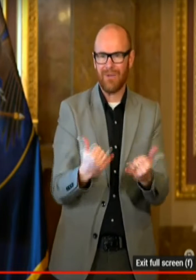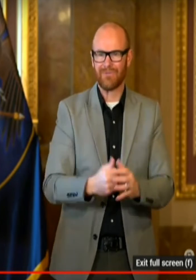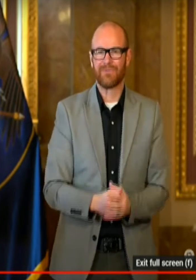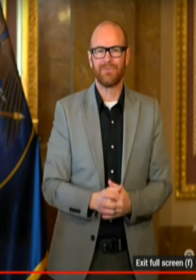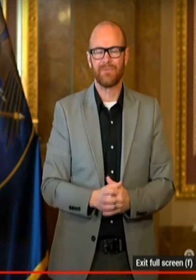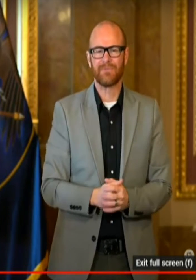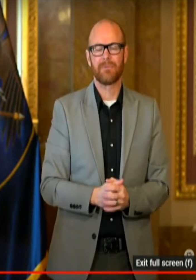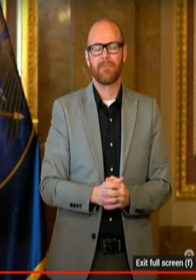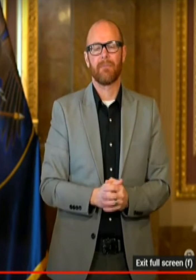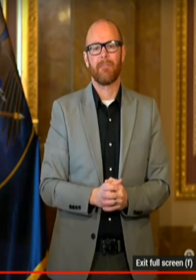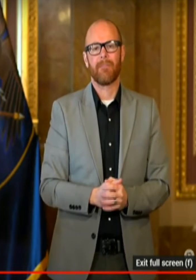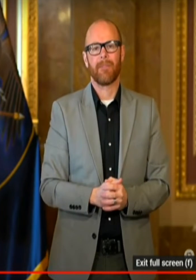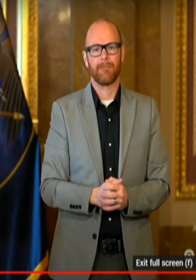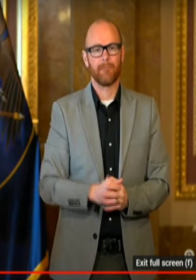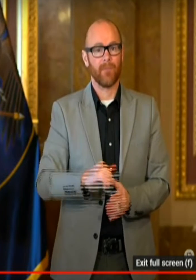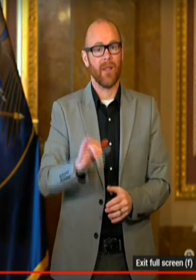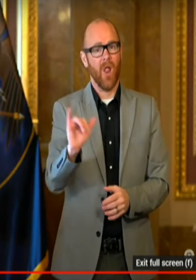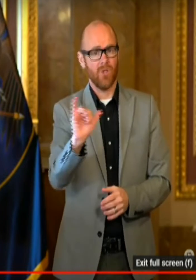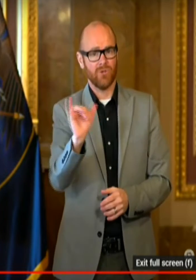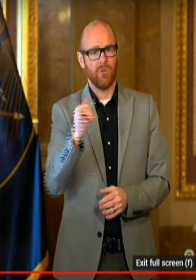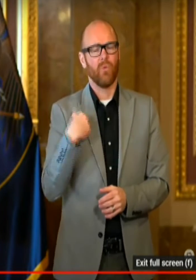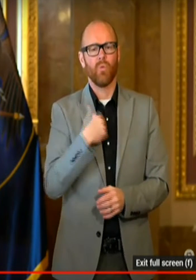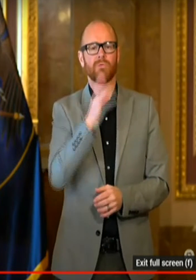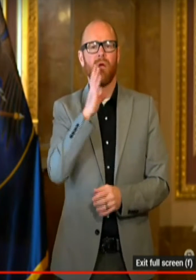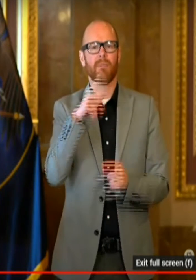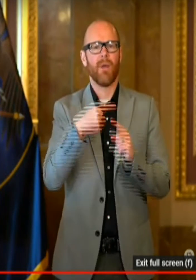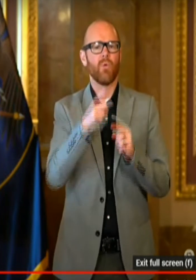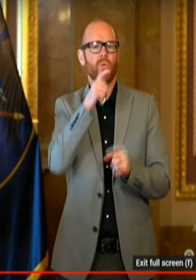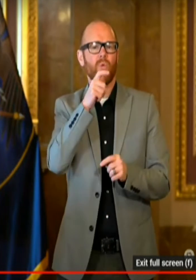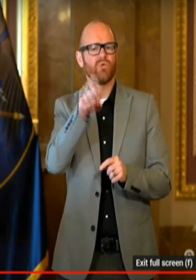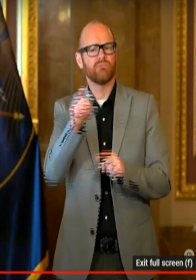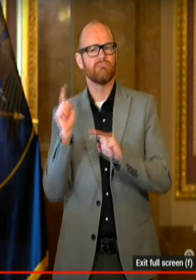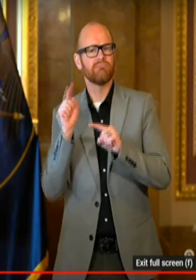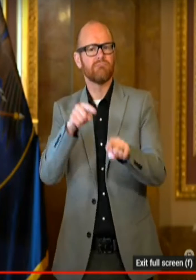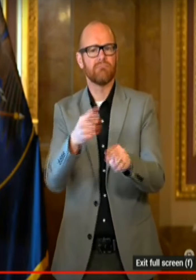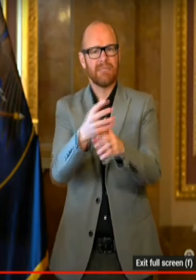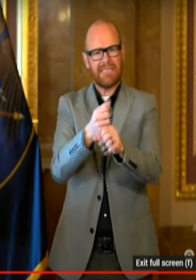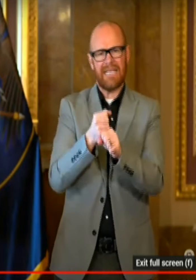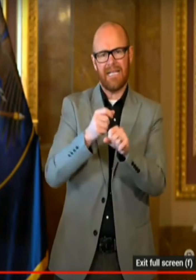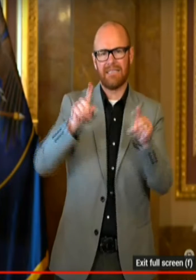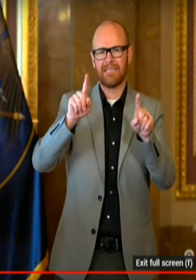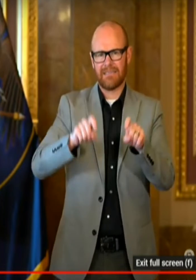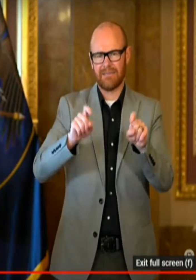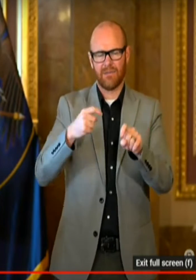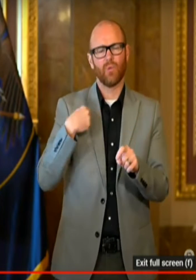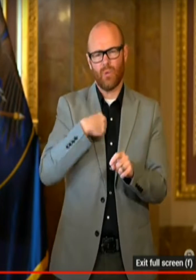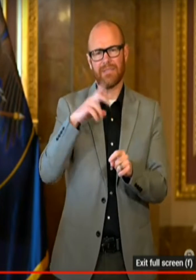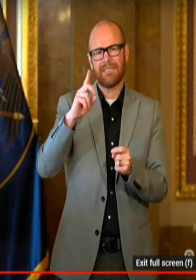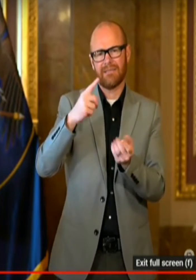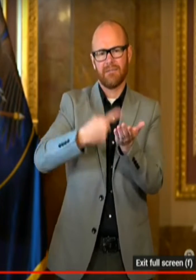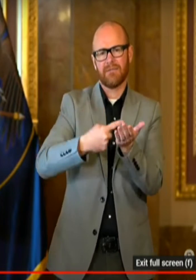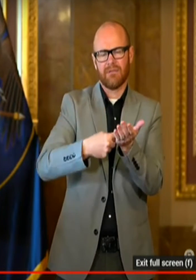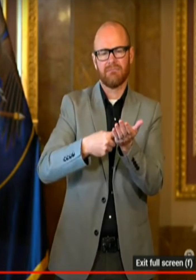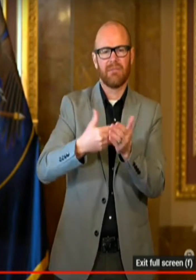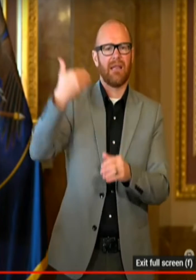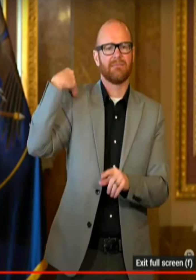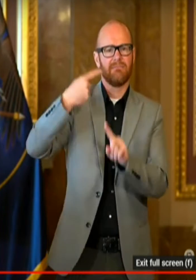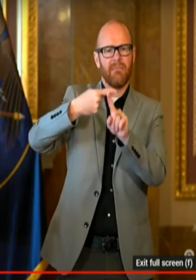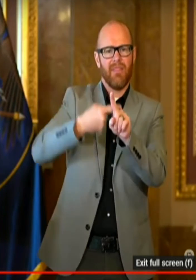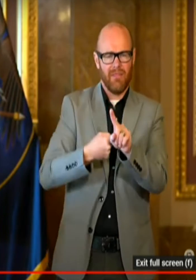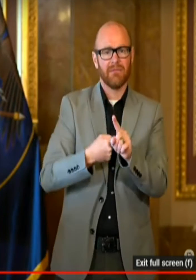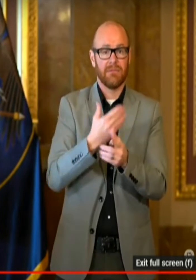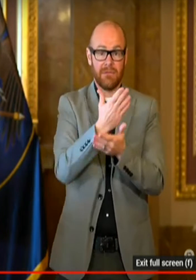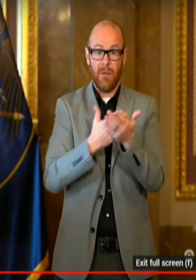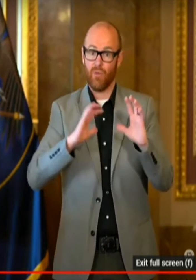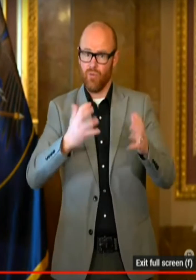In addition, as we talk about who should be coming to get testing, we had some discussions about that last month. There's groups that we would continue to